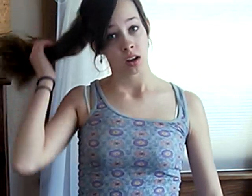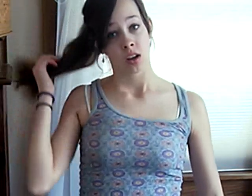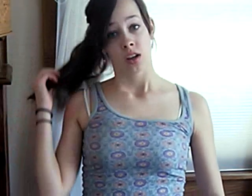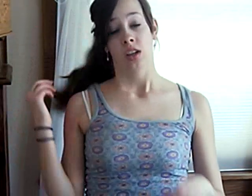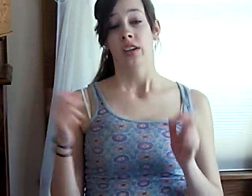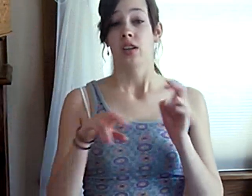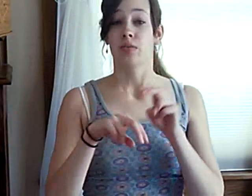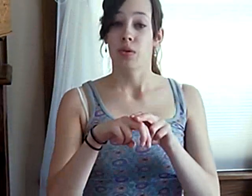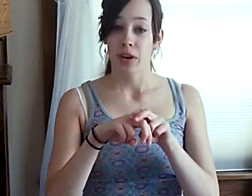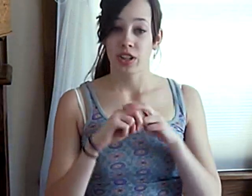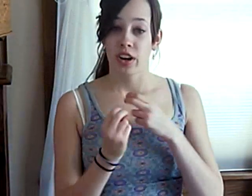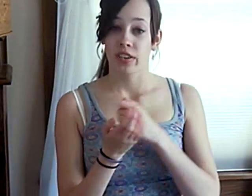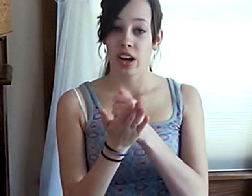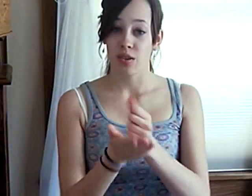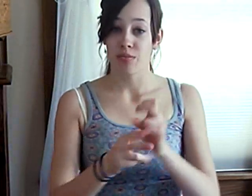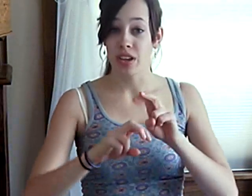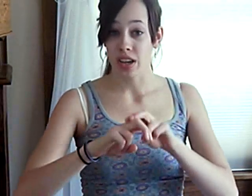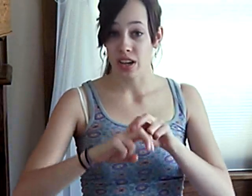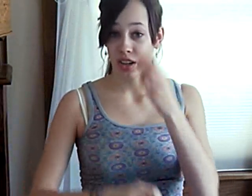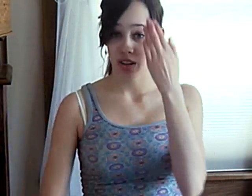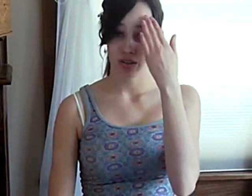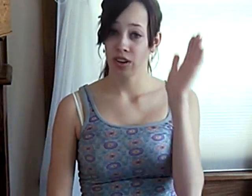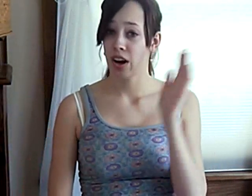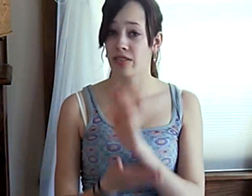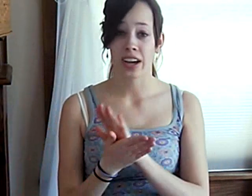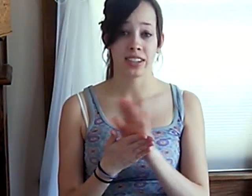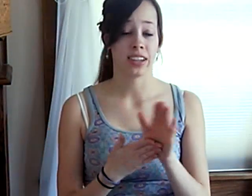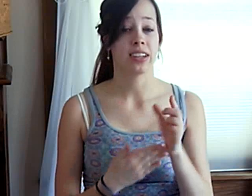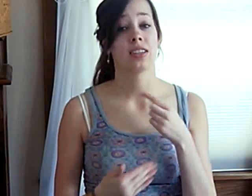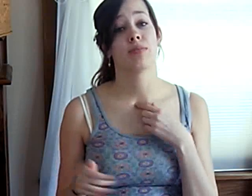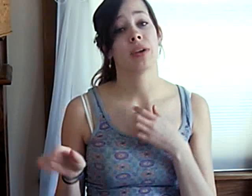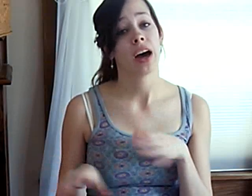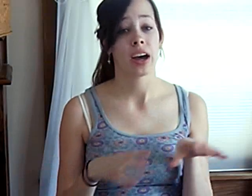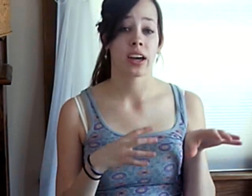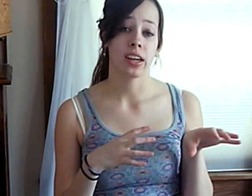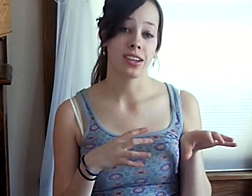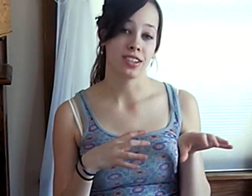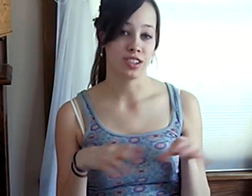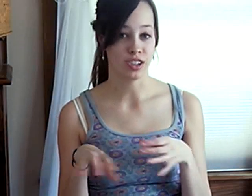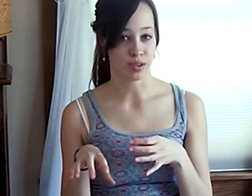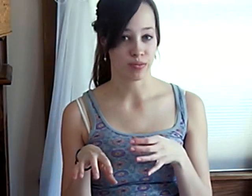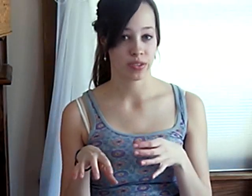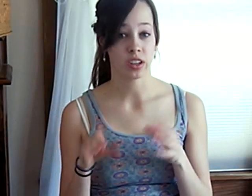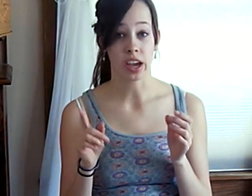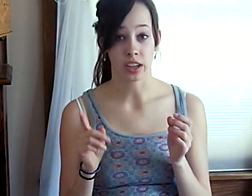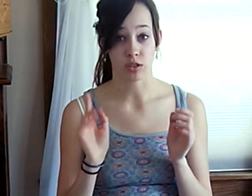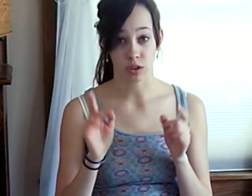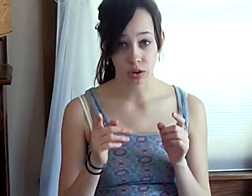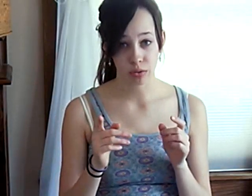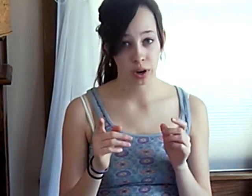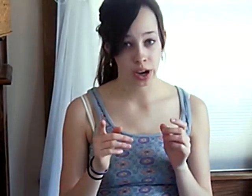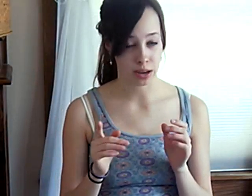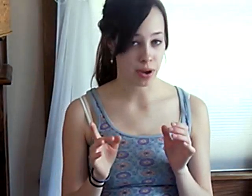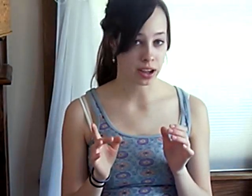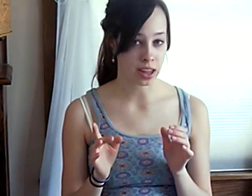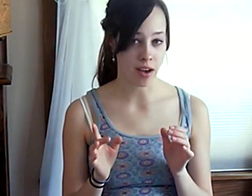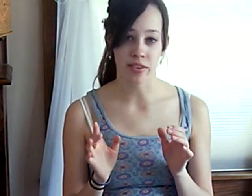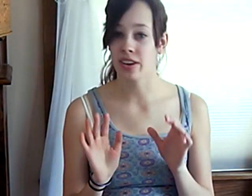So, you pull my chair to help me in. You know how nice that is, but I do. Okay, so you throw your head back laughing